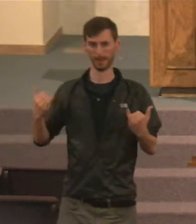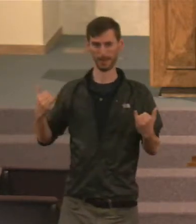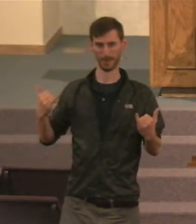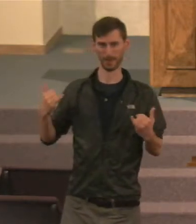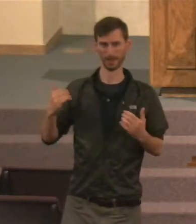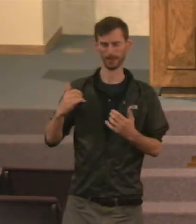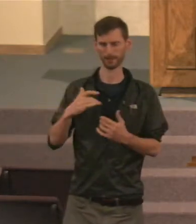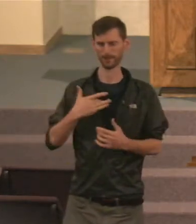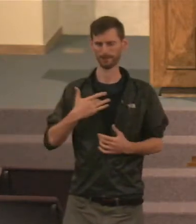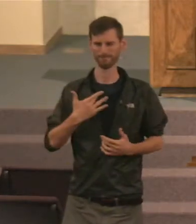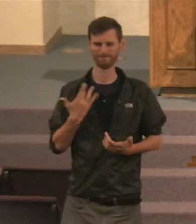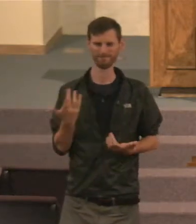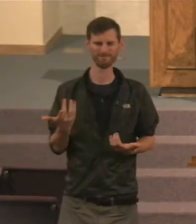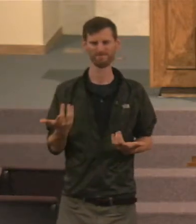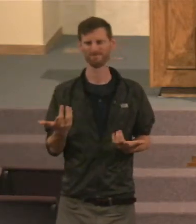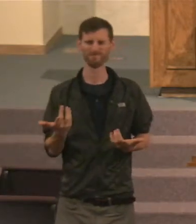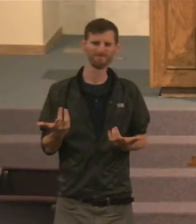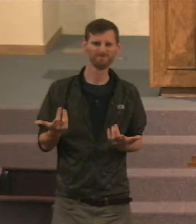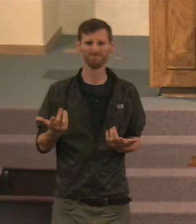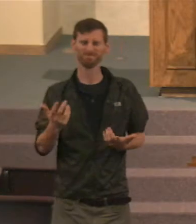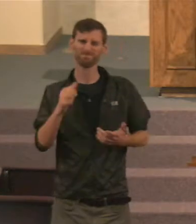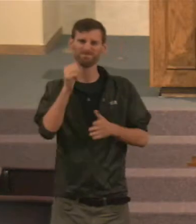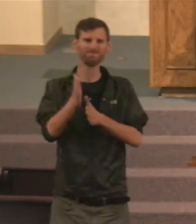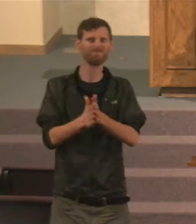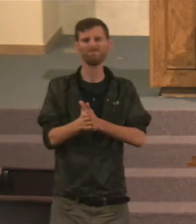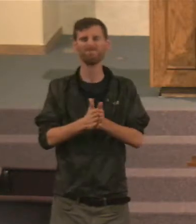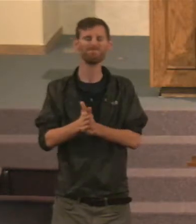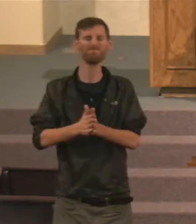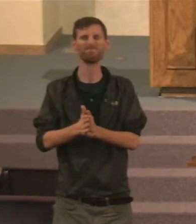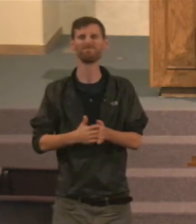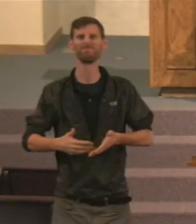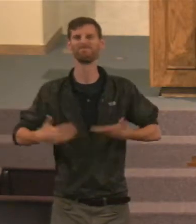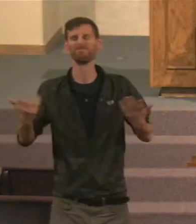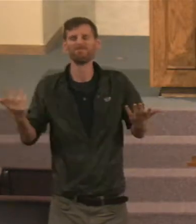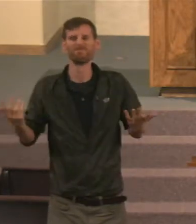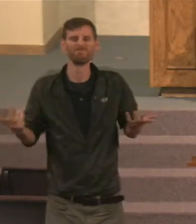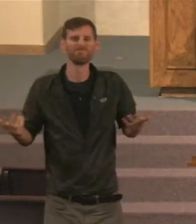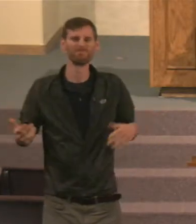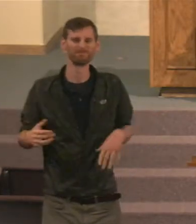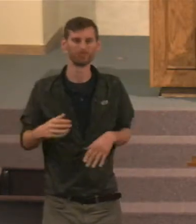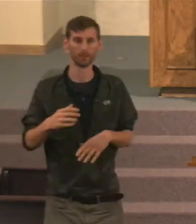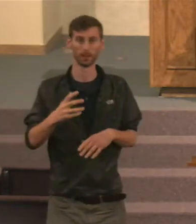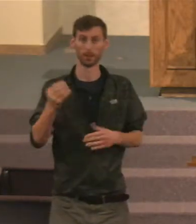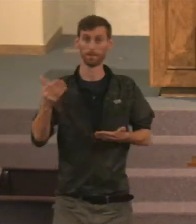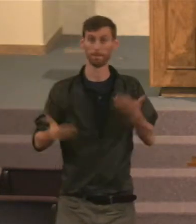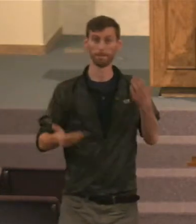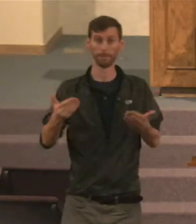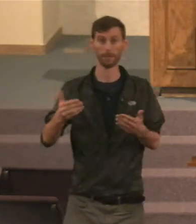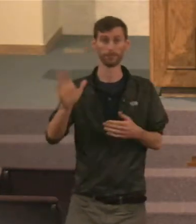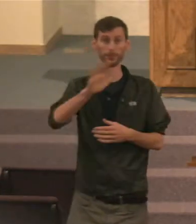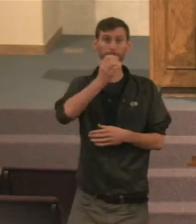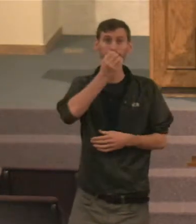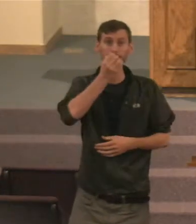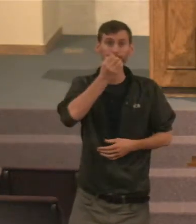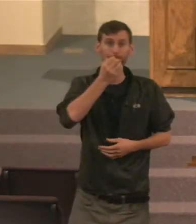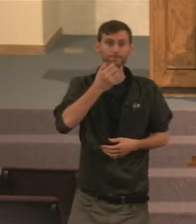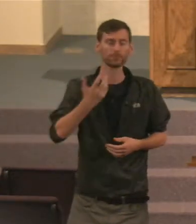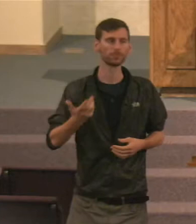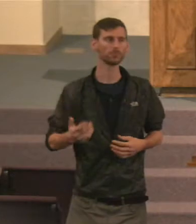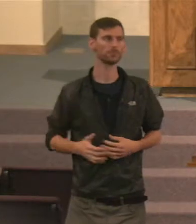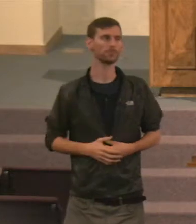anymore. Sometimes you get older. I've noticed it's true just in desires general. It may be in the food that you eat.